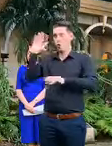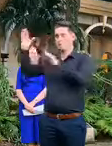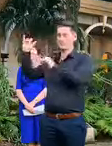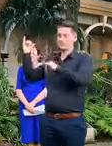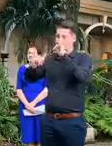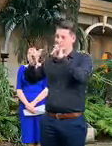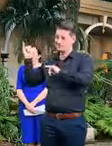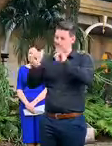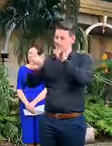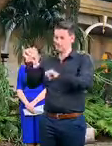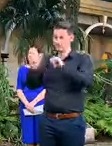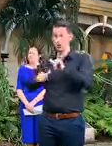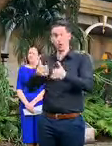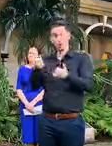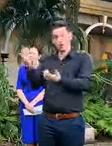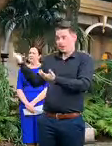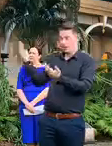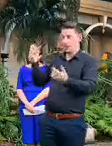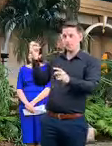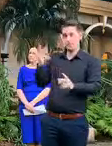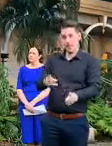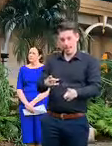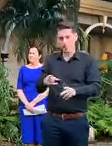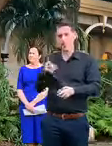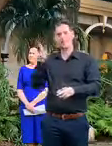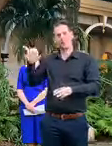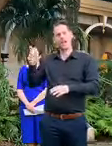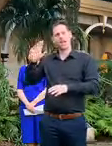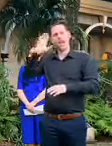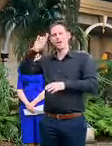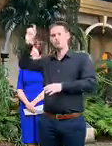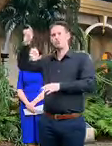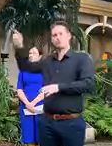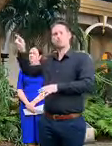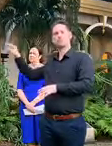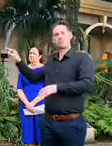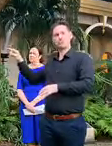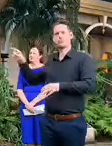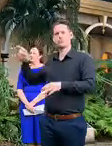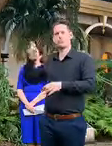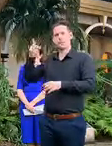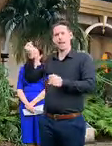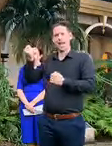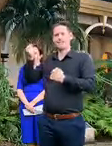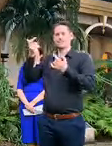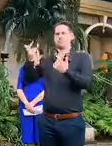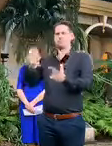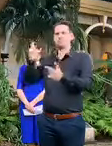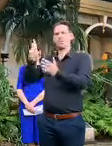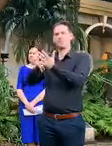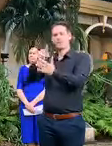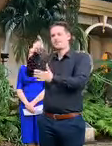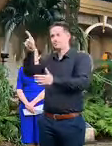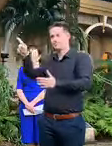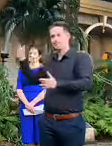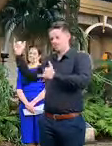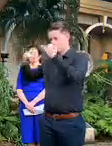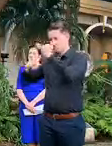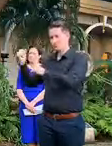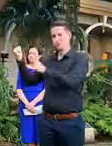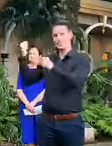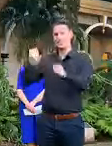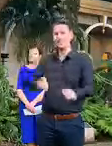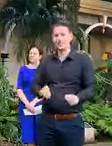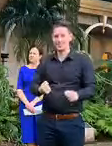overseas which is a good thing but they're coming from countries where they're seeing increased numbers of cases so it's